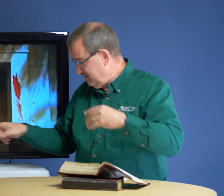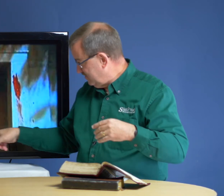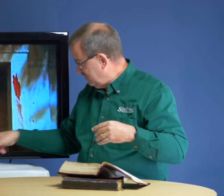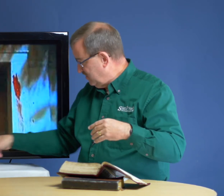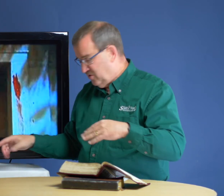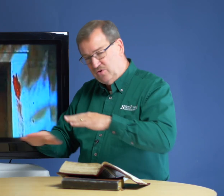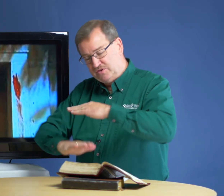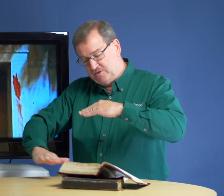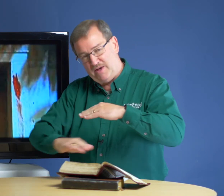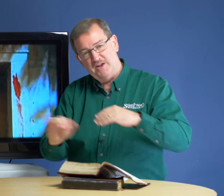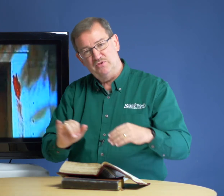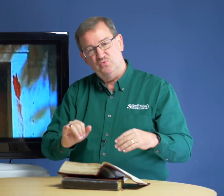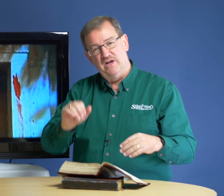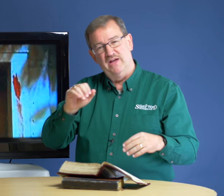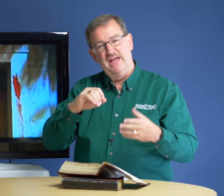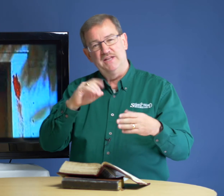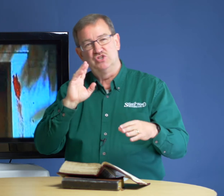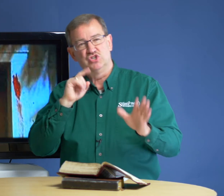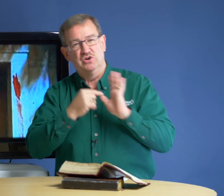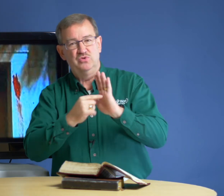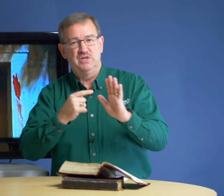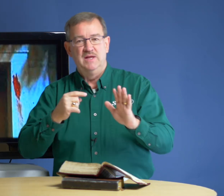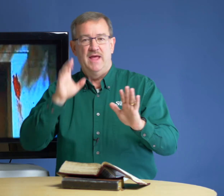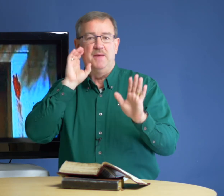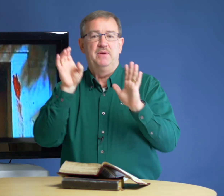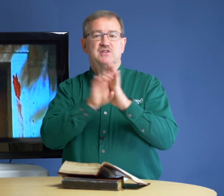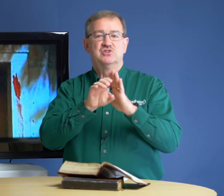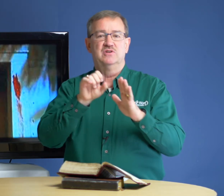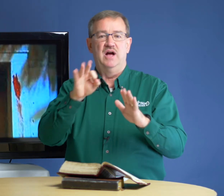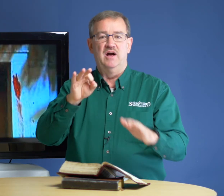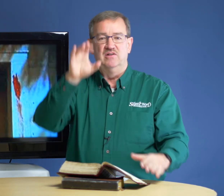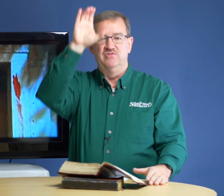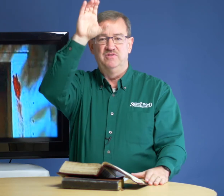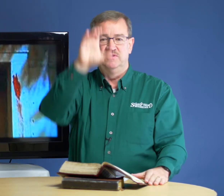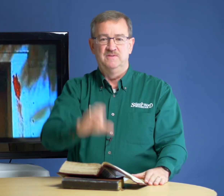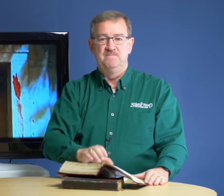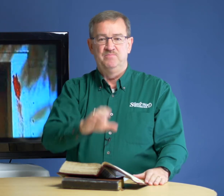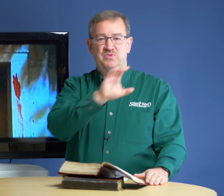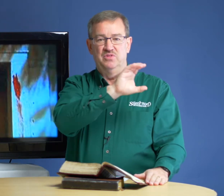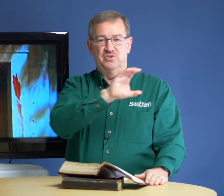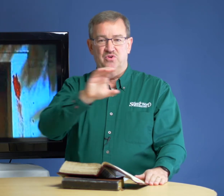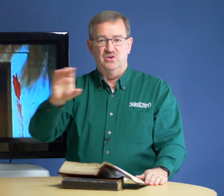onto the bottom as well. And it showed a picture of the cross.